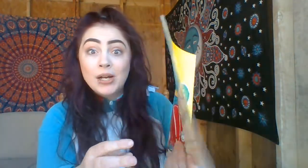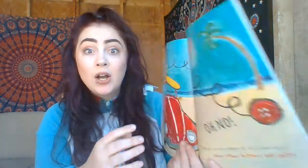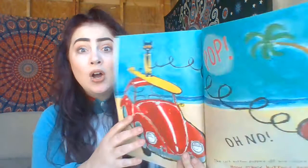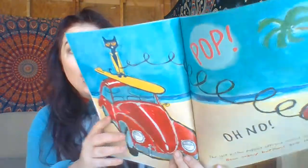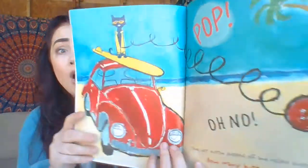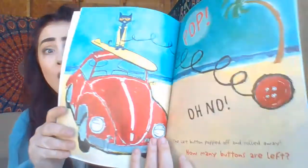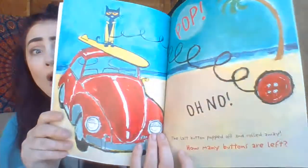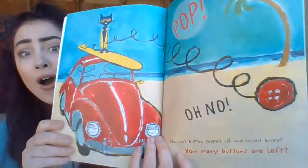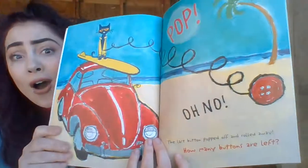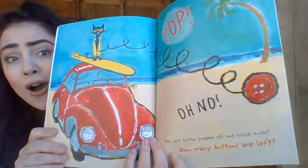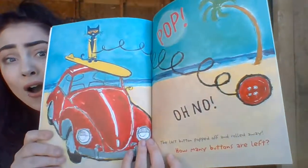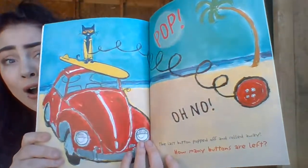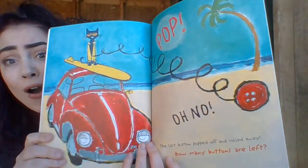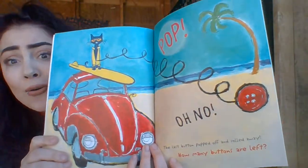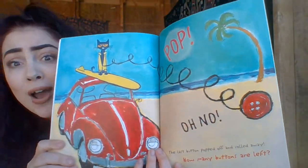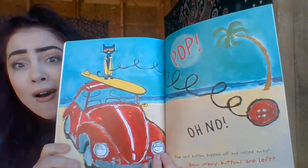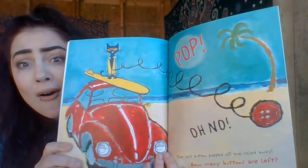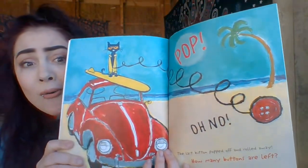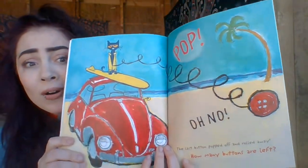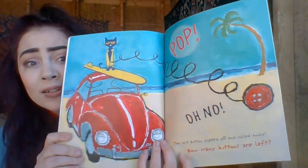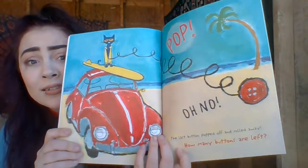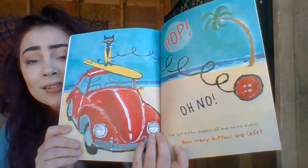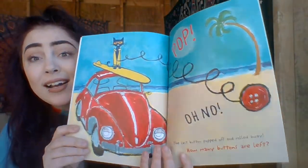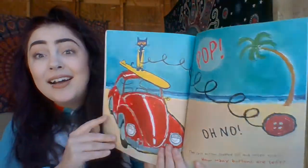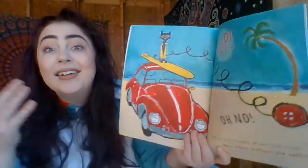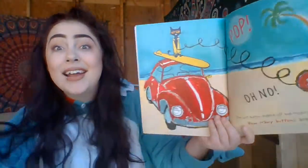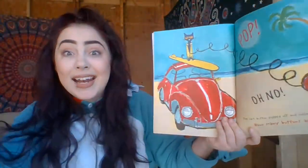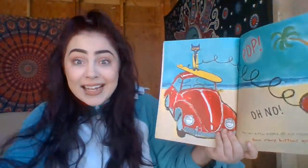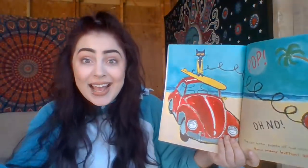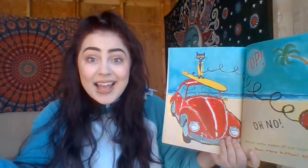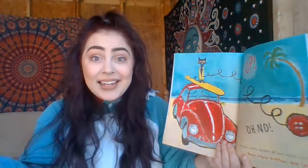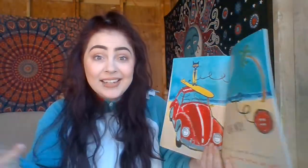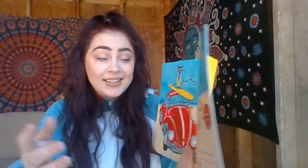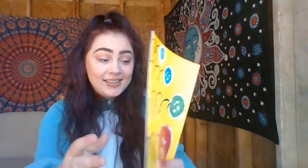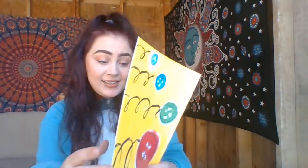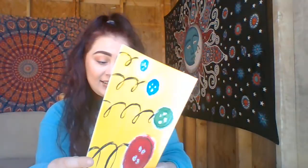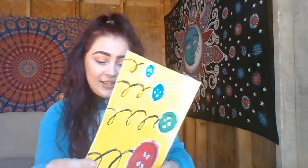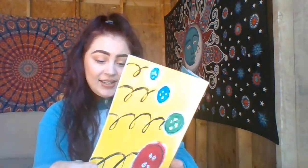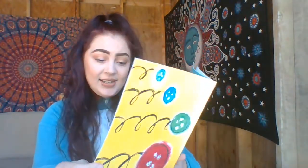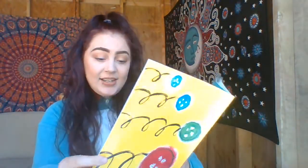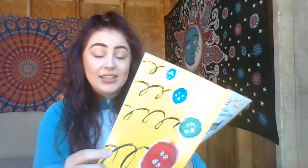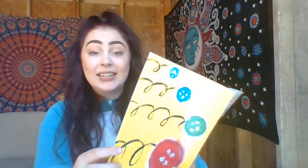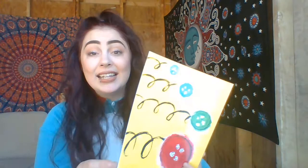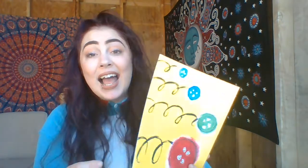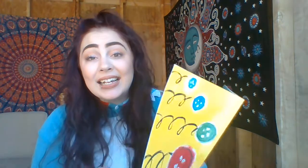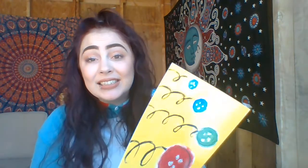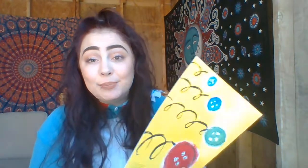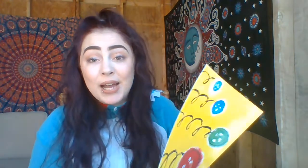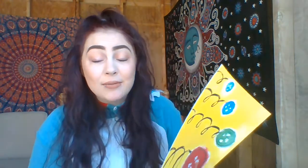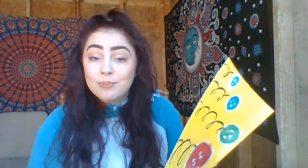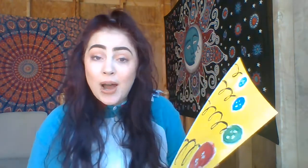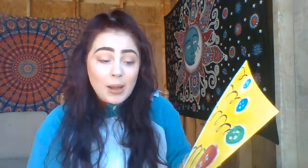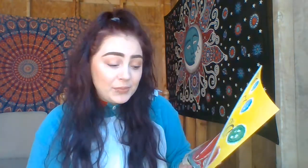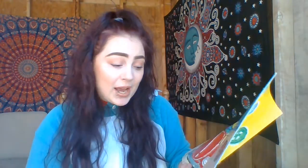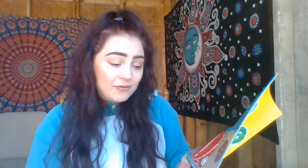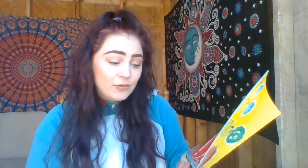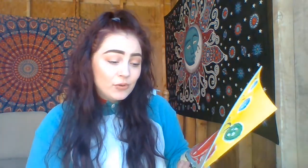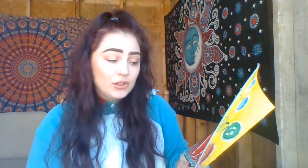Pop! Oh no! Not again! The last button popped off and rolled